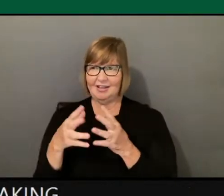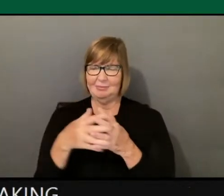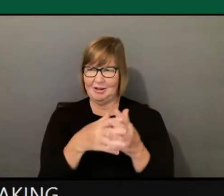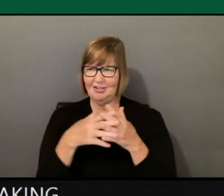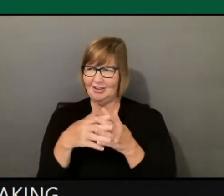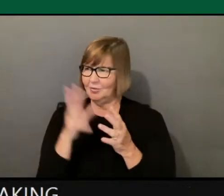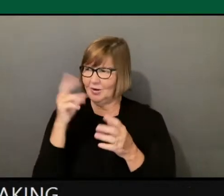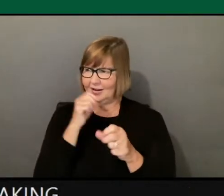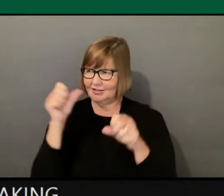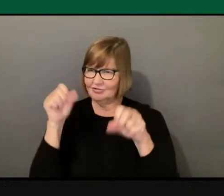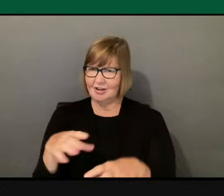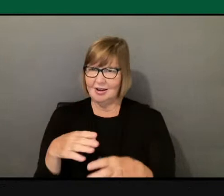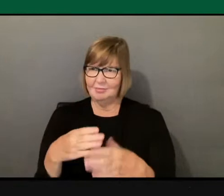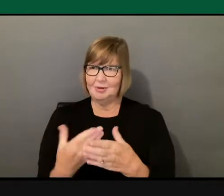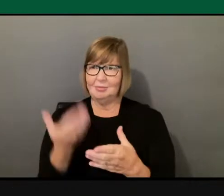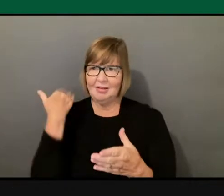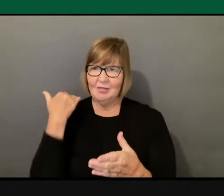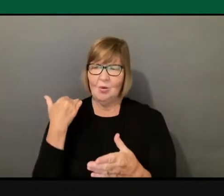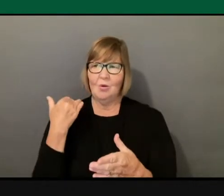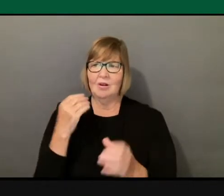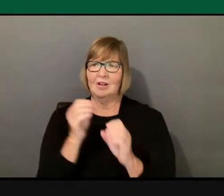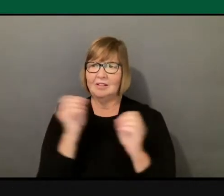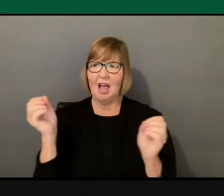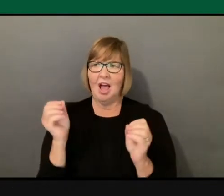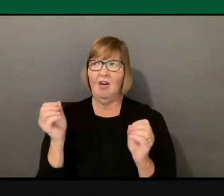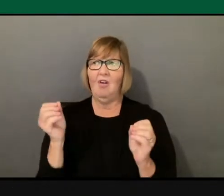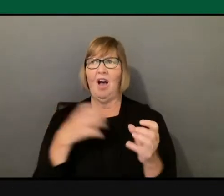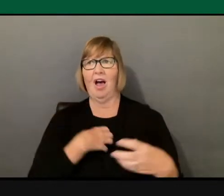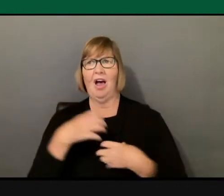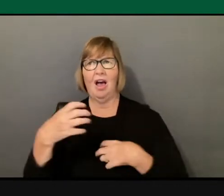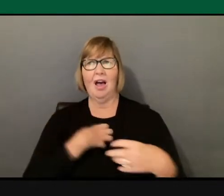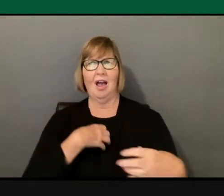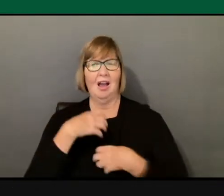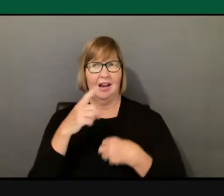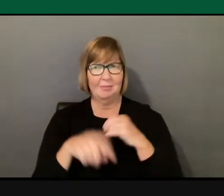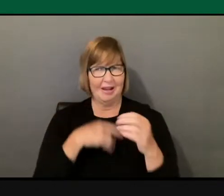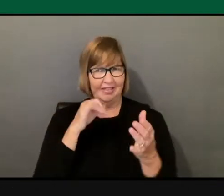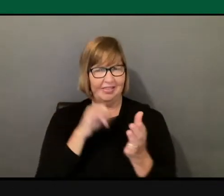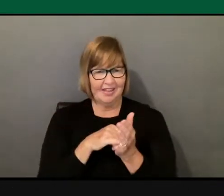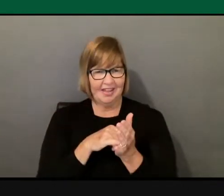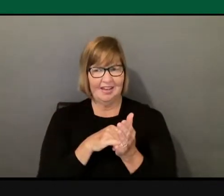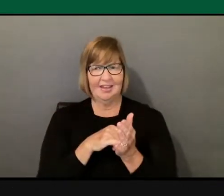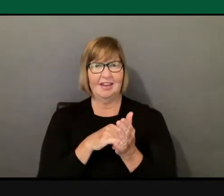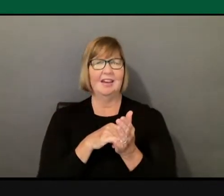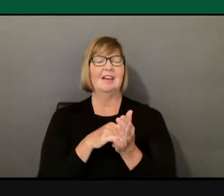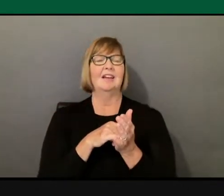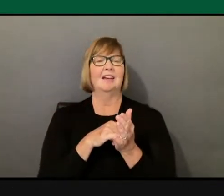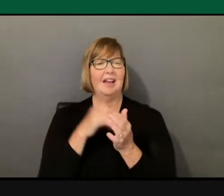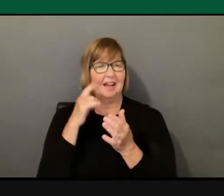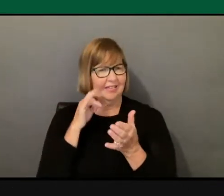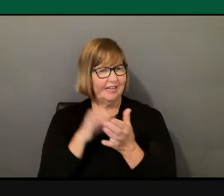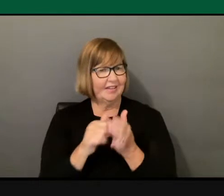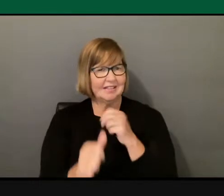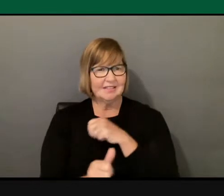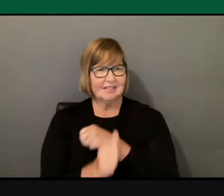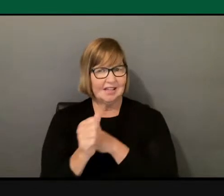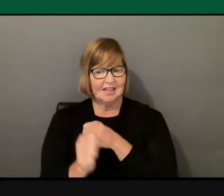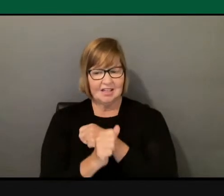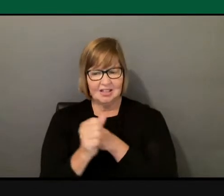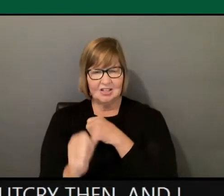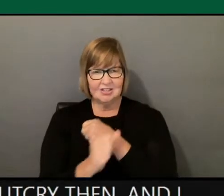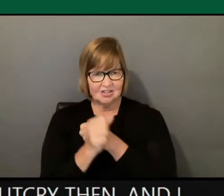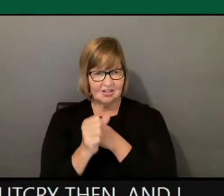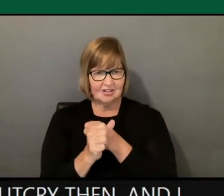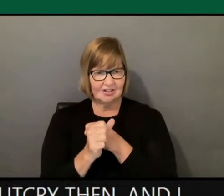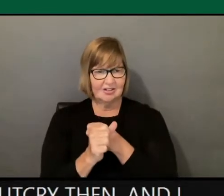Why wasn't there a public outcry then? And I think that there's a danger when we don't, he should have been called out